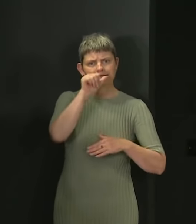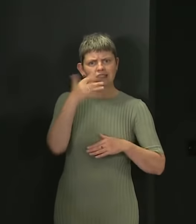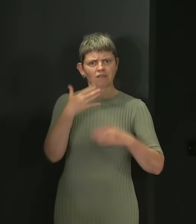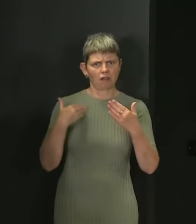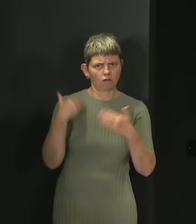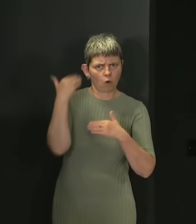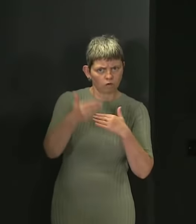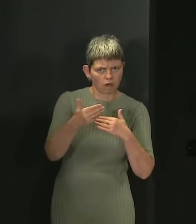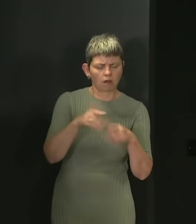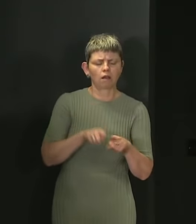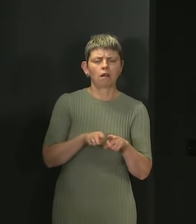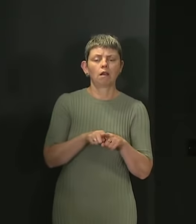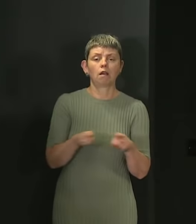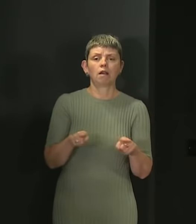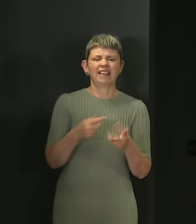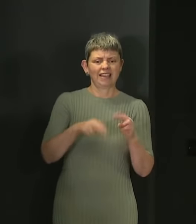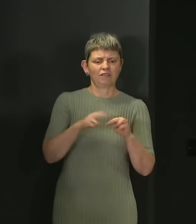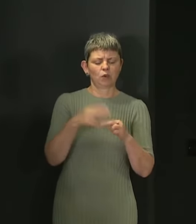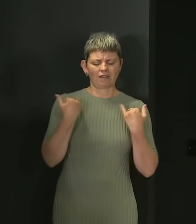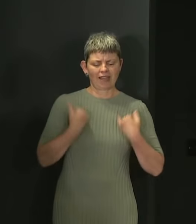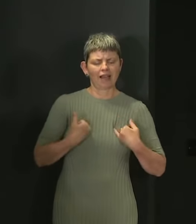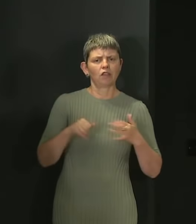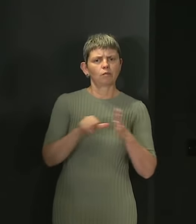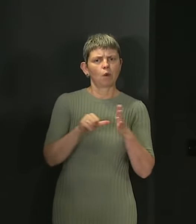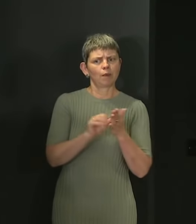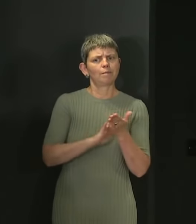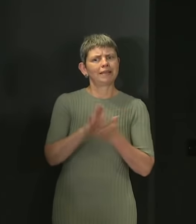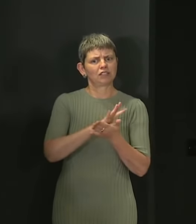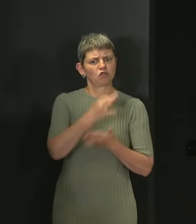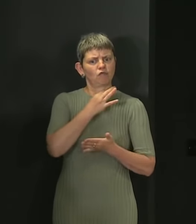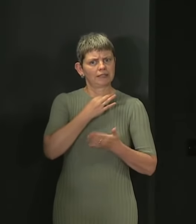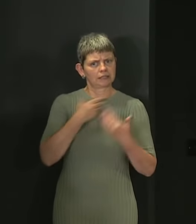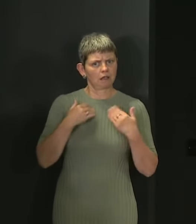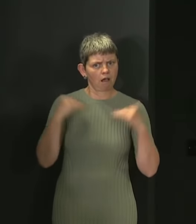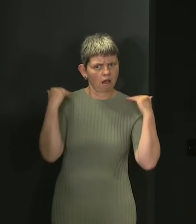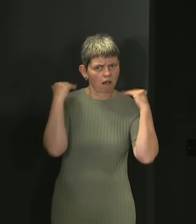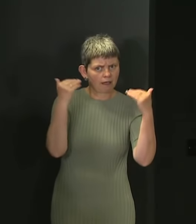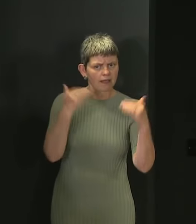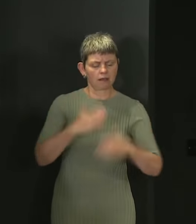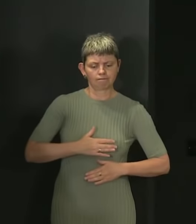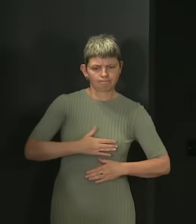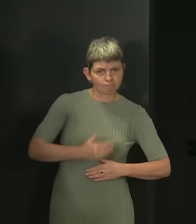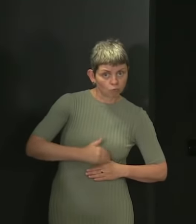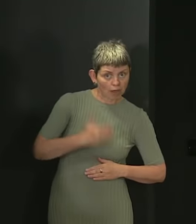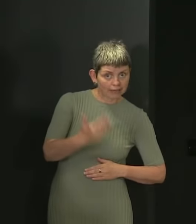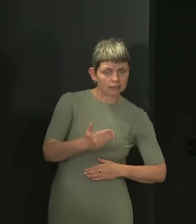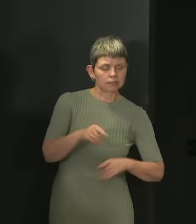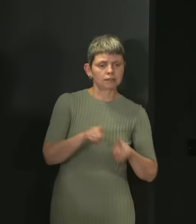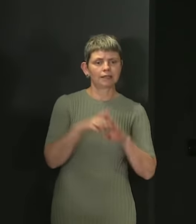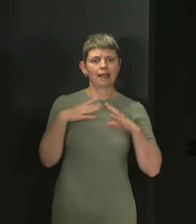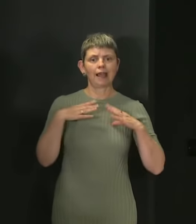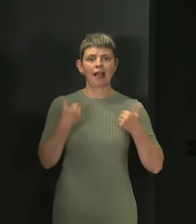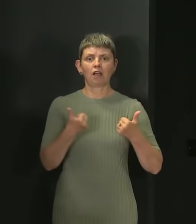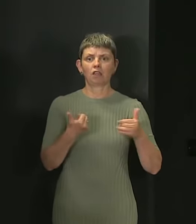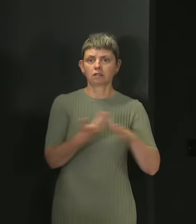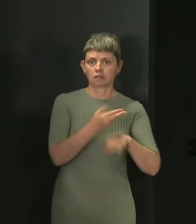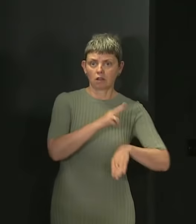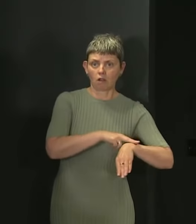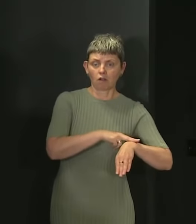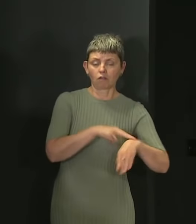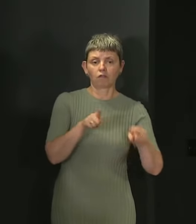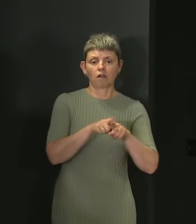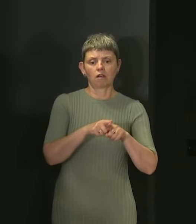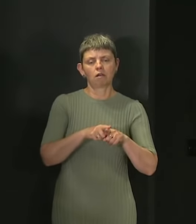those who have an underlying health condition which increases the risk, pregnant women, health care workers, young and unpaid carers,